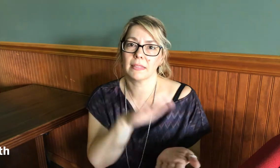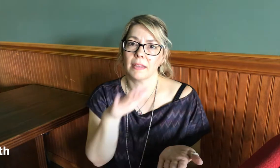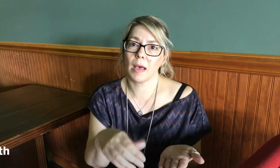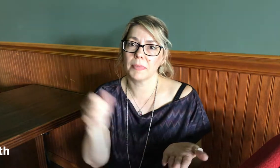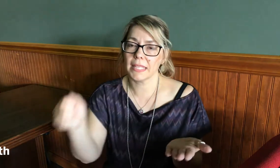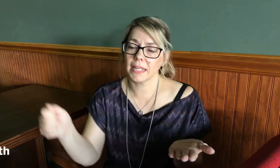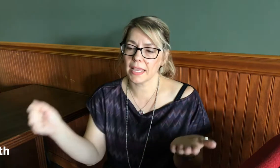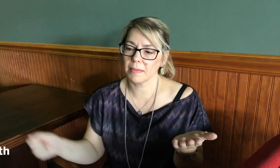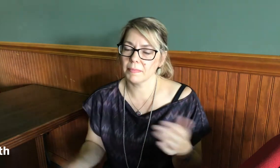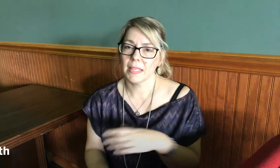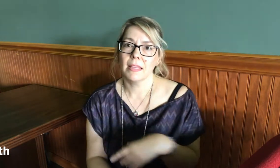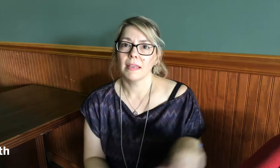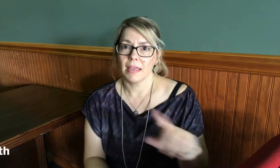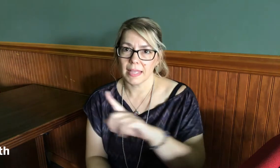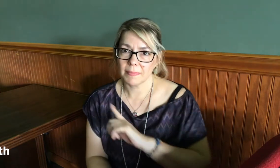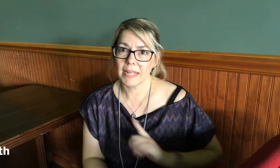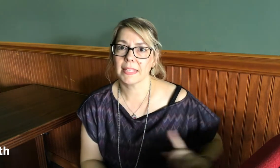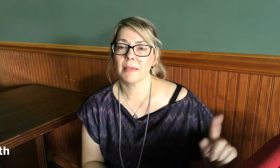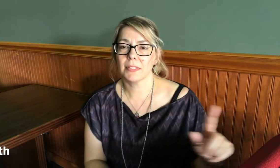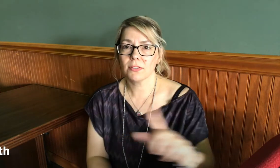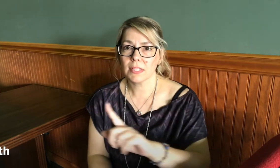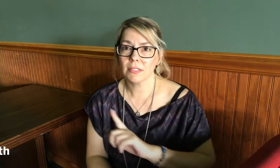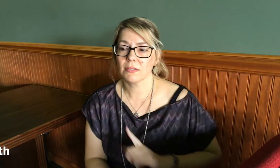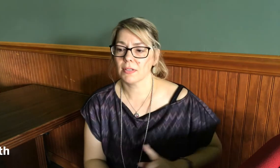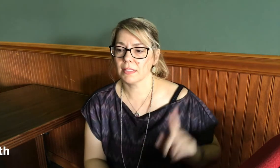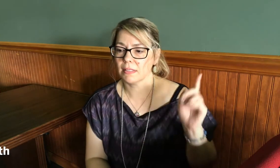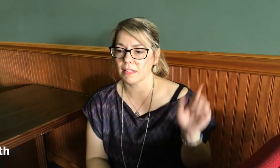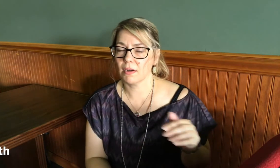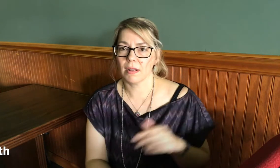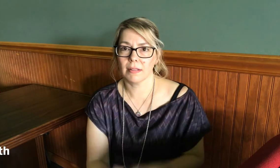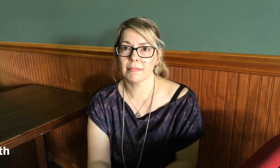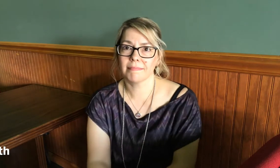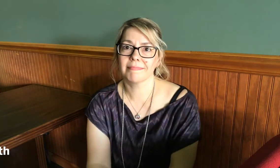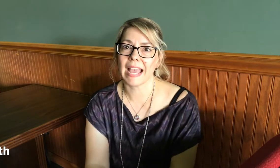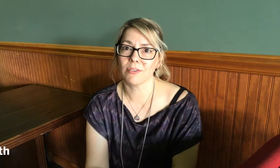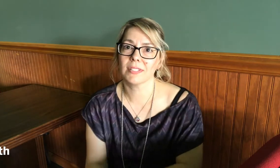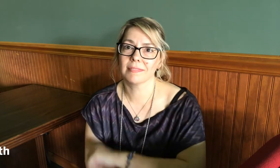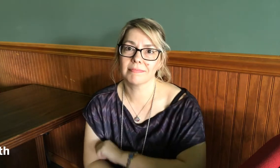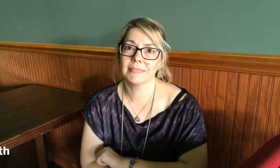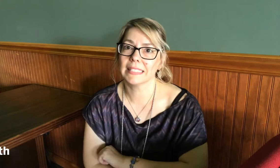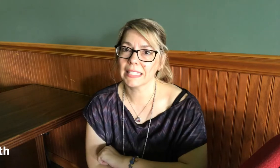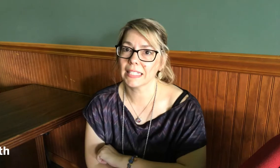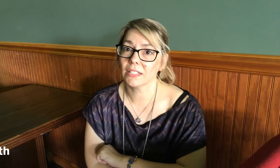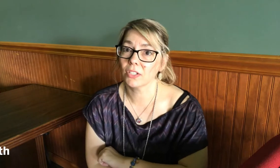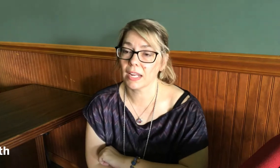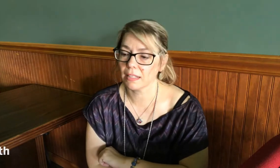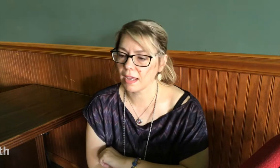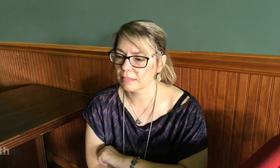the hot potato game as many times as you need to until they're all out they get it in their head a lot